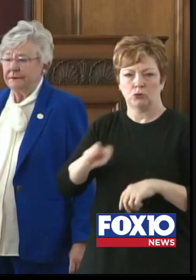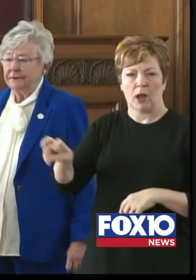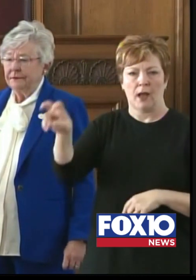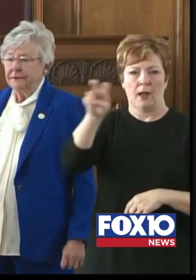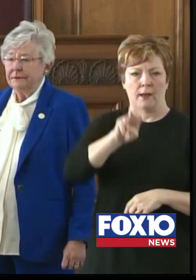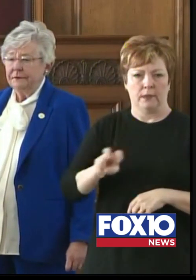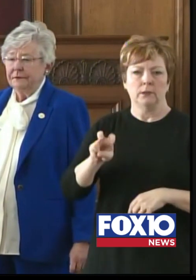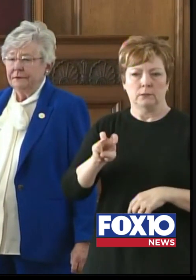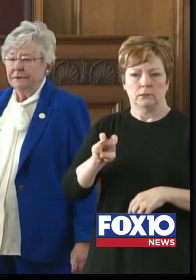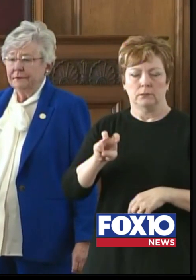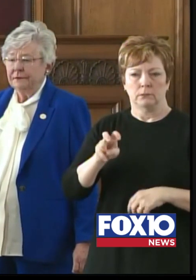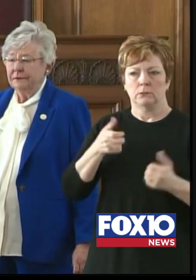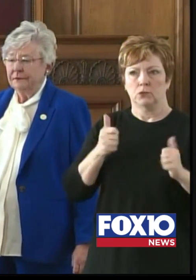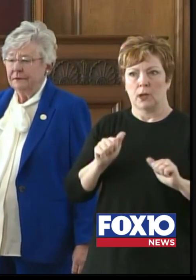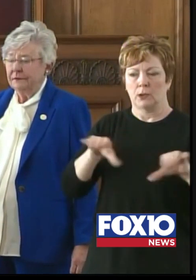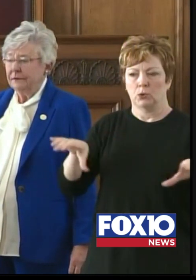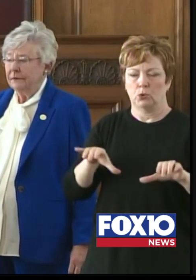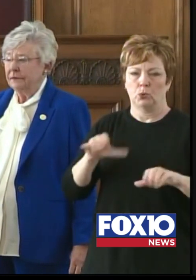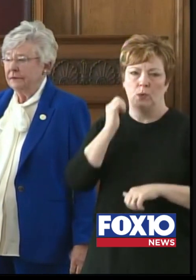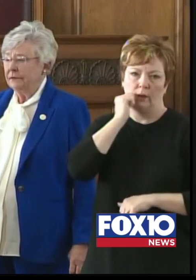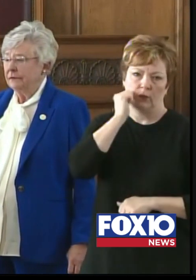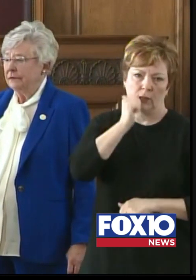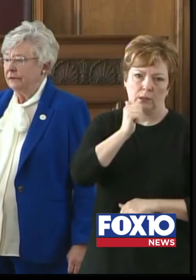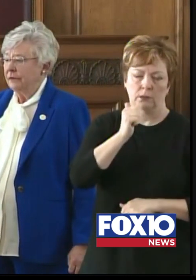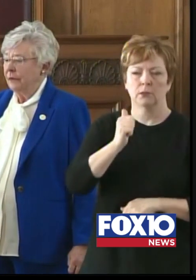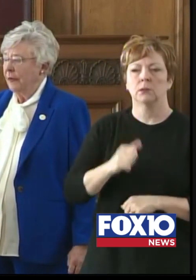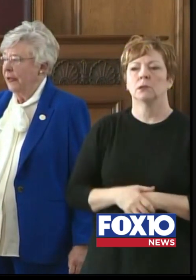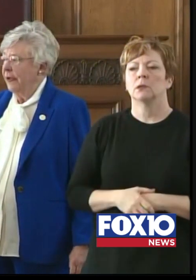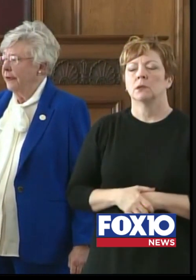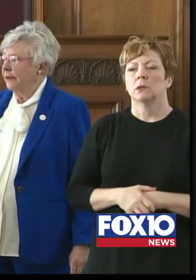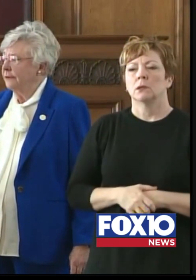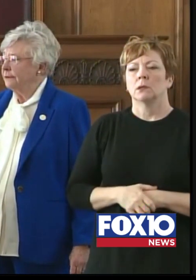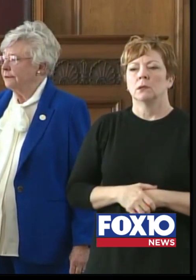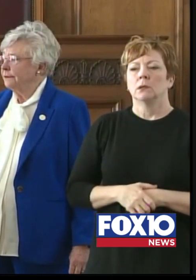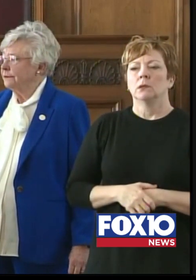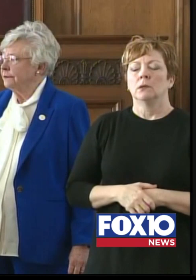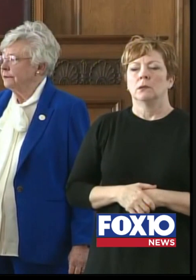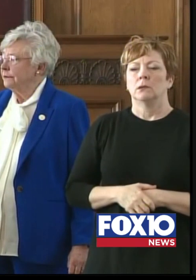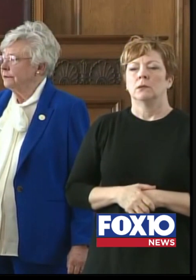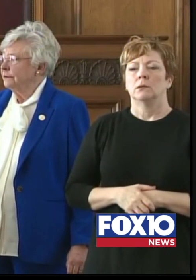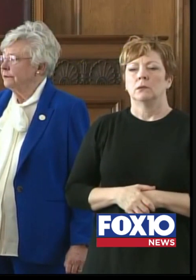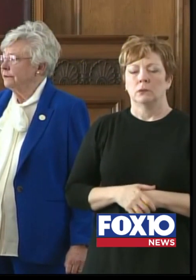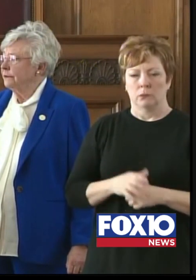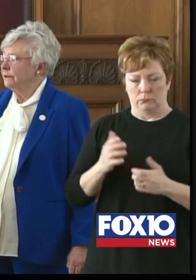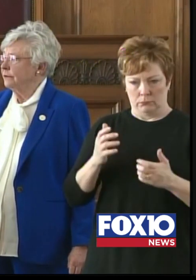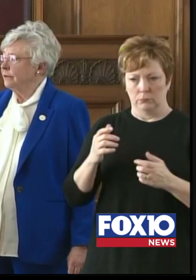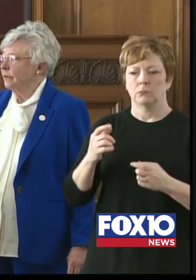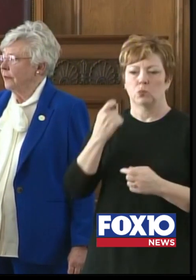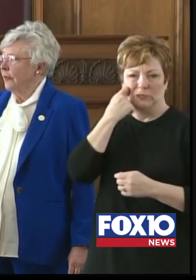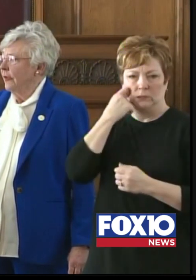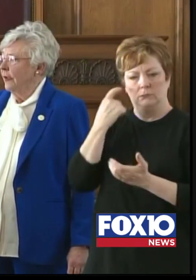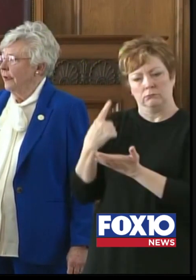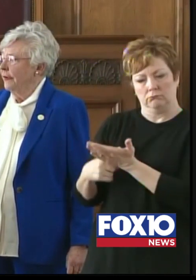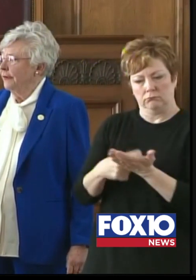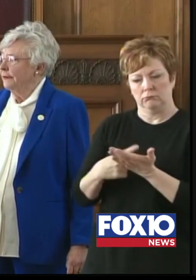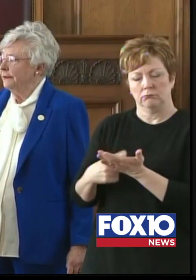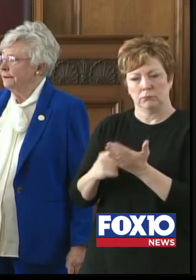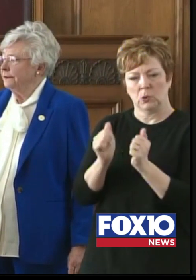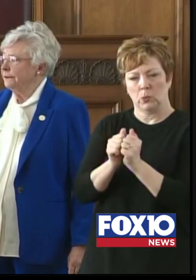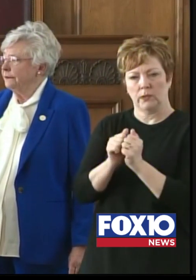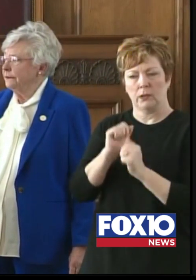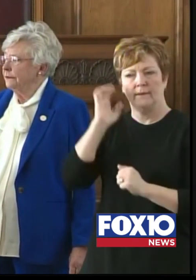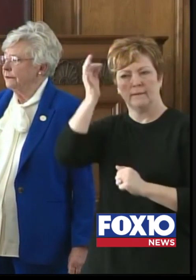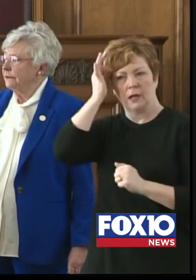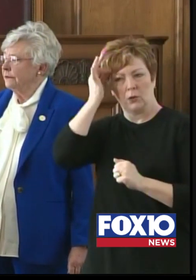county, certain days of the week at least. We have been in discussions recently with our federally